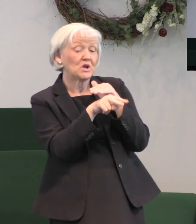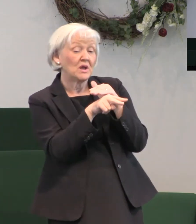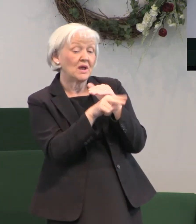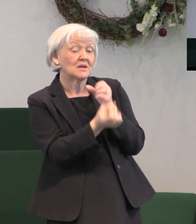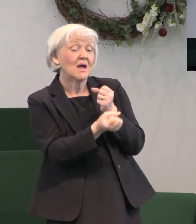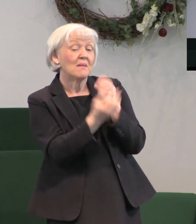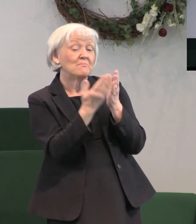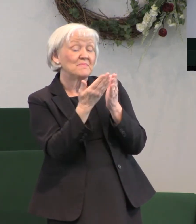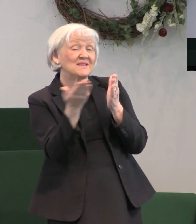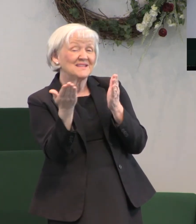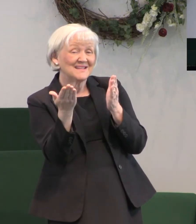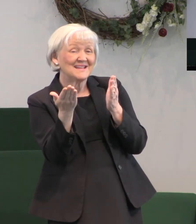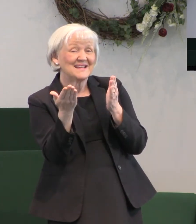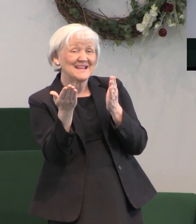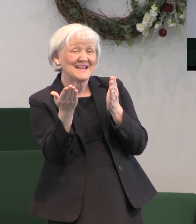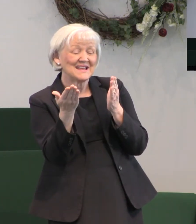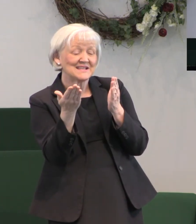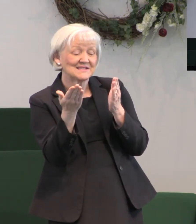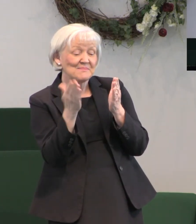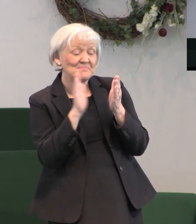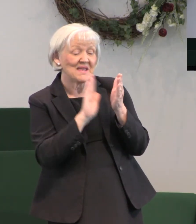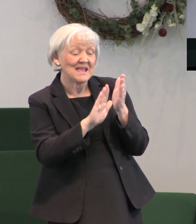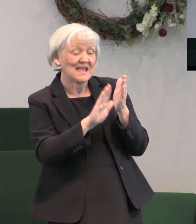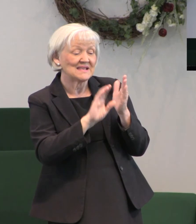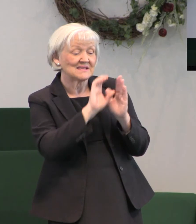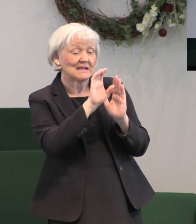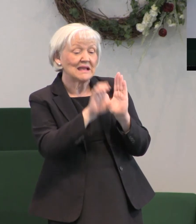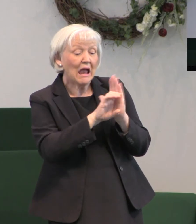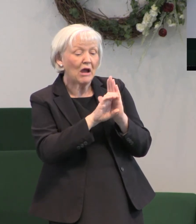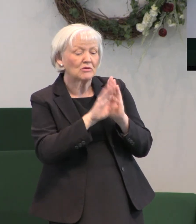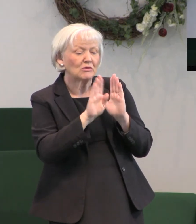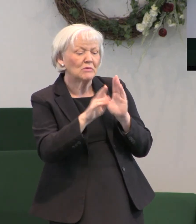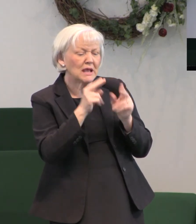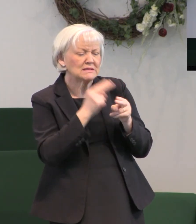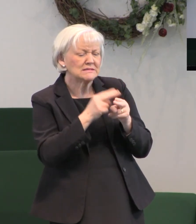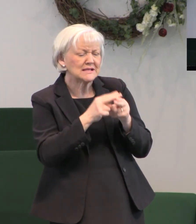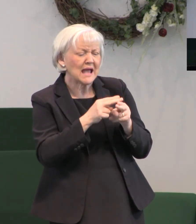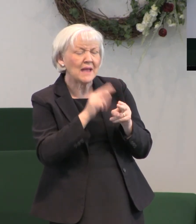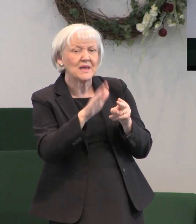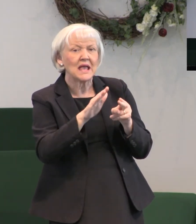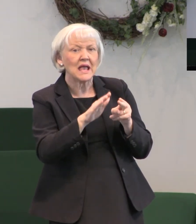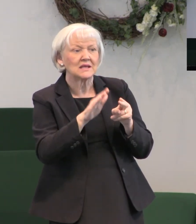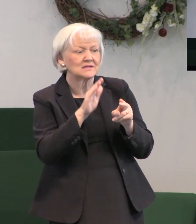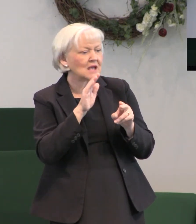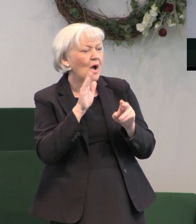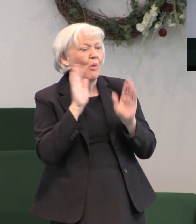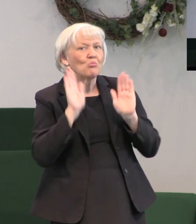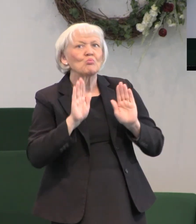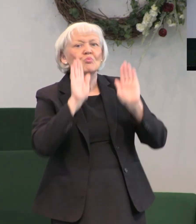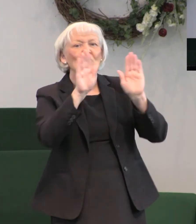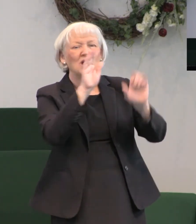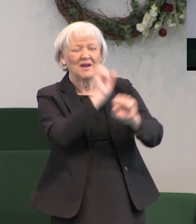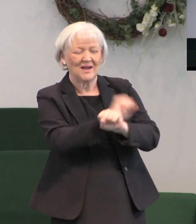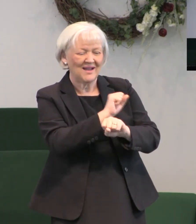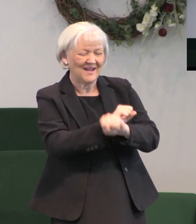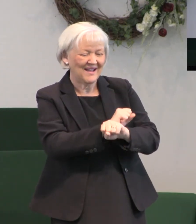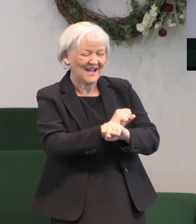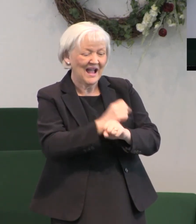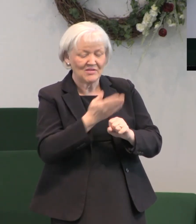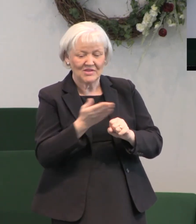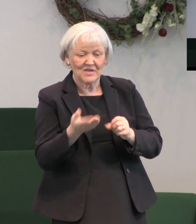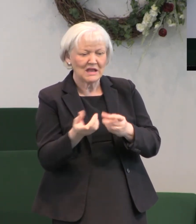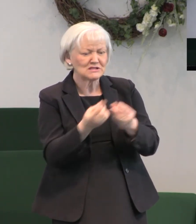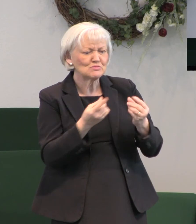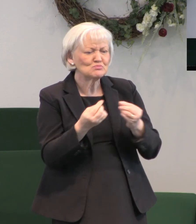things about the character of Jesus, the name of Jesus, and the miracles that He would perform, the things He would do and the